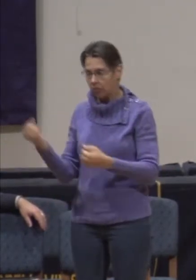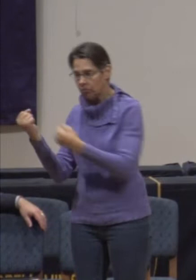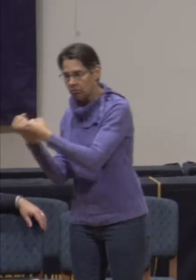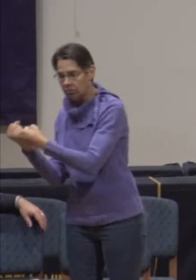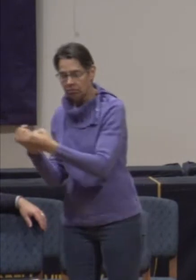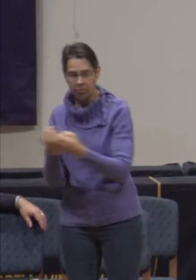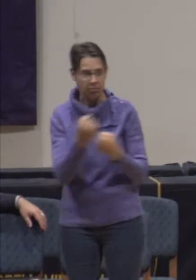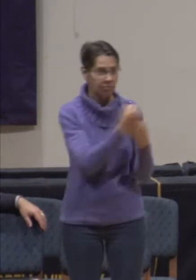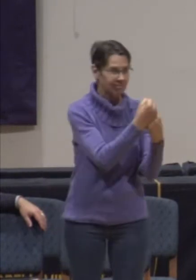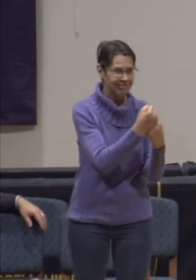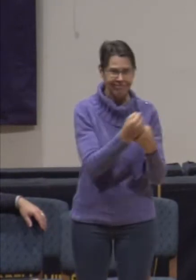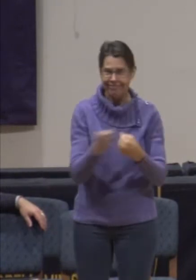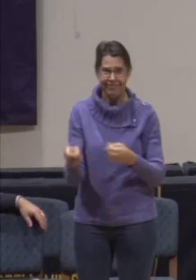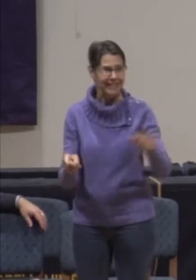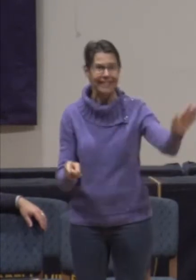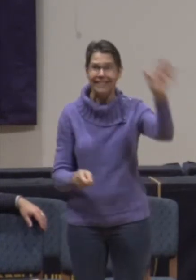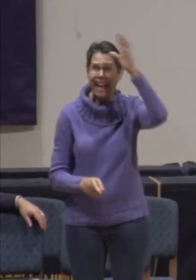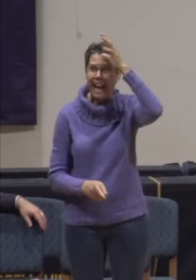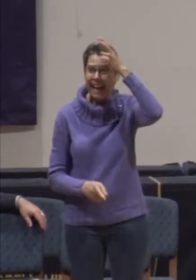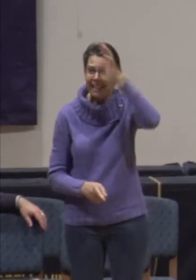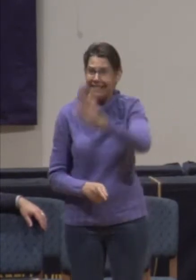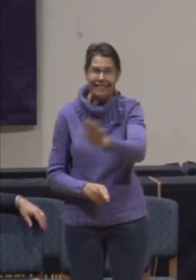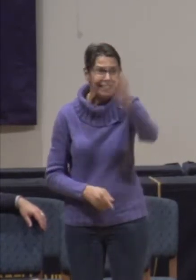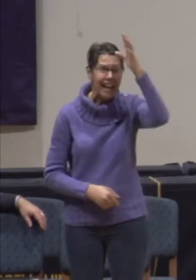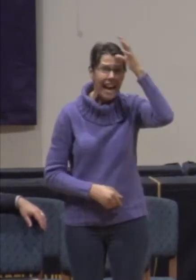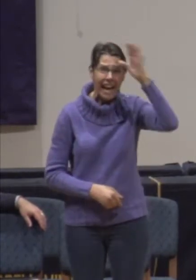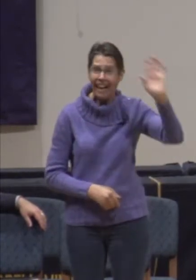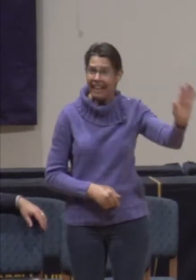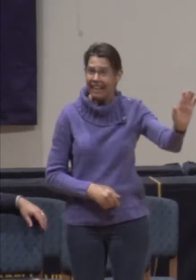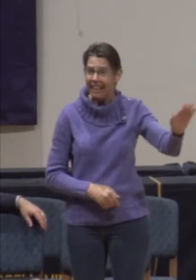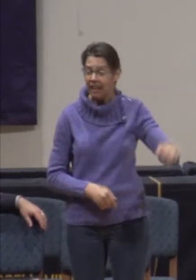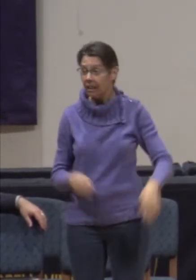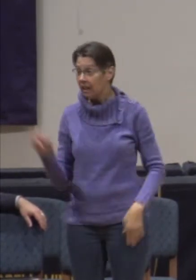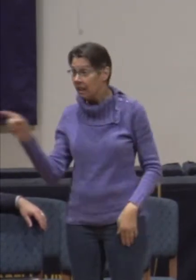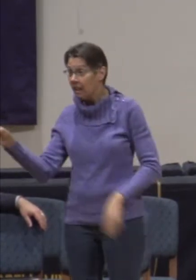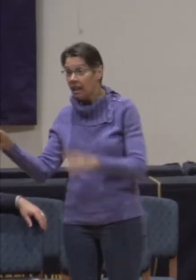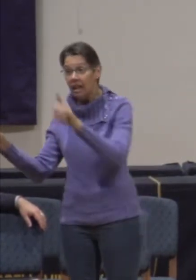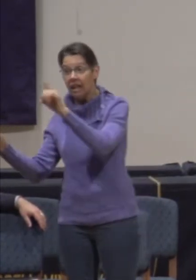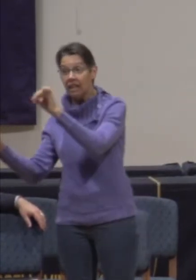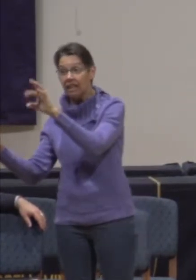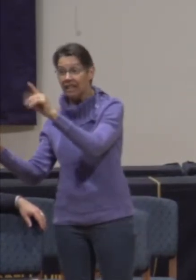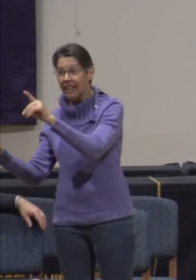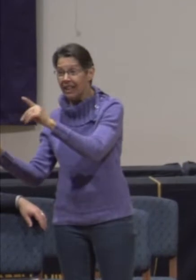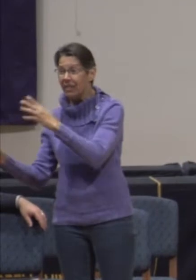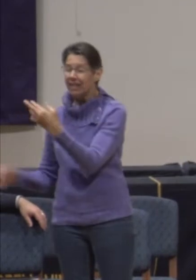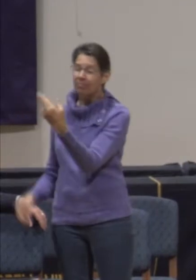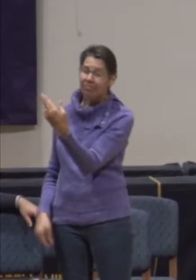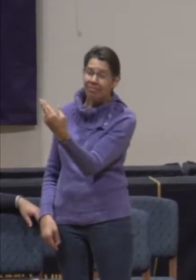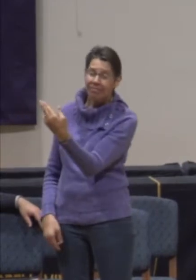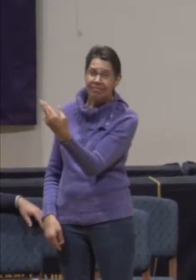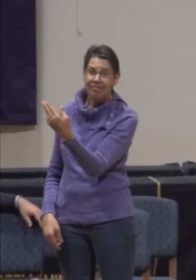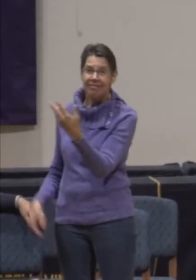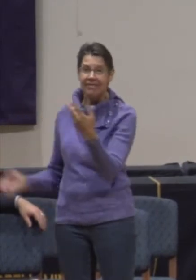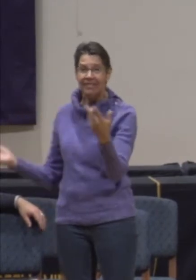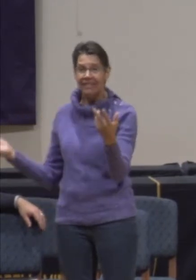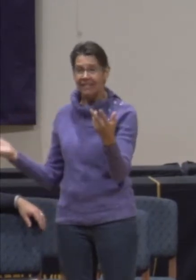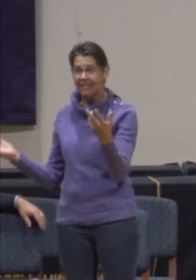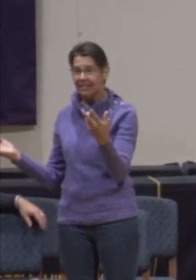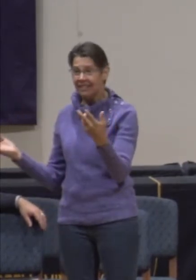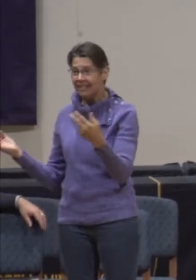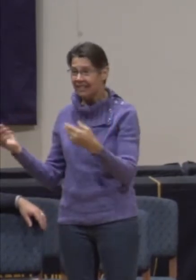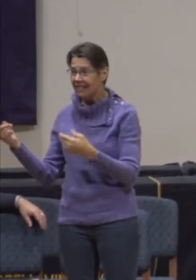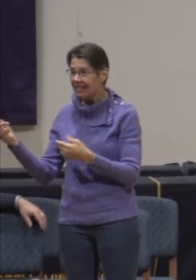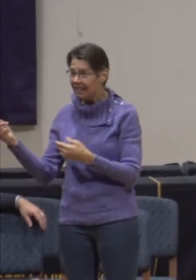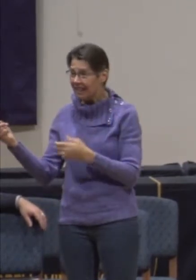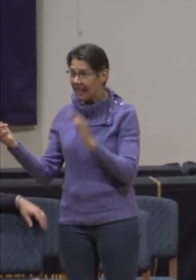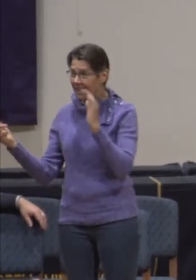His dad is his dad. David, his best friend and heir apparent.